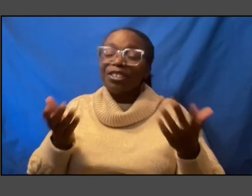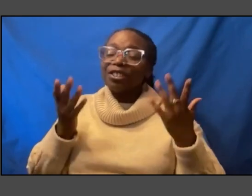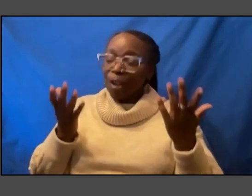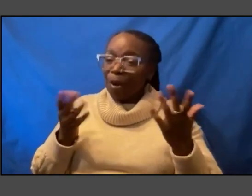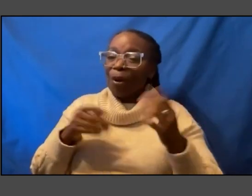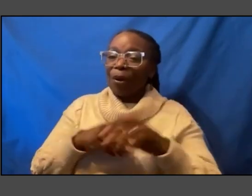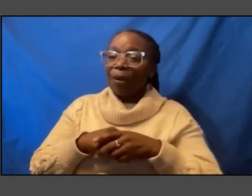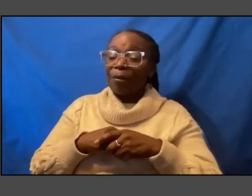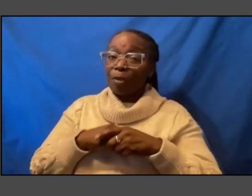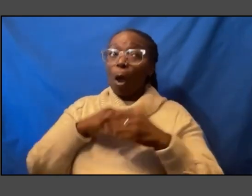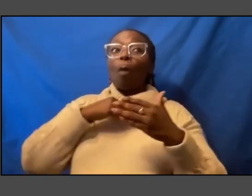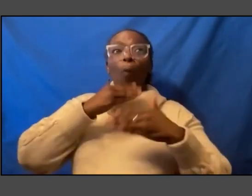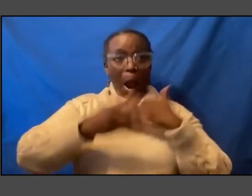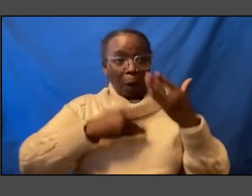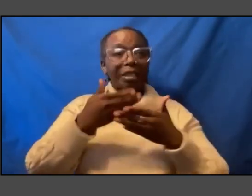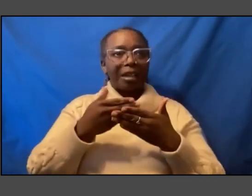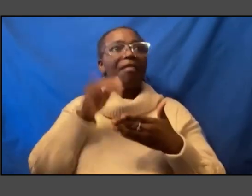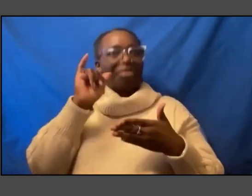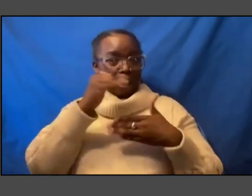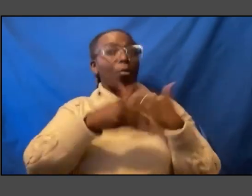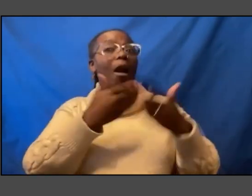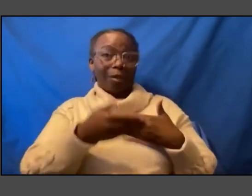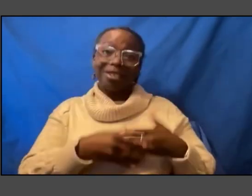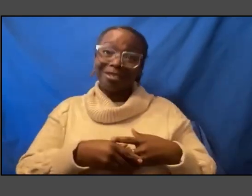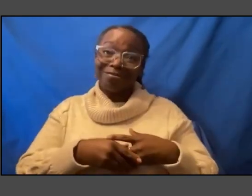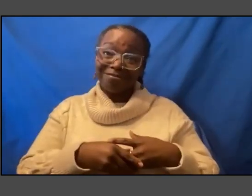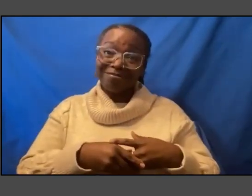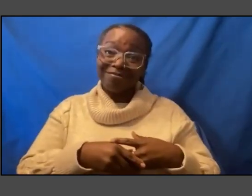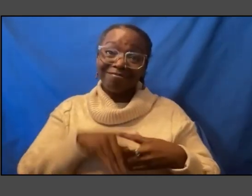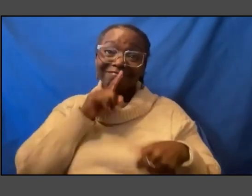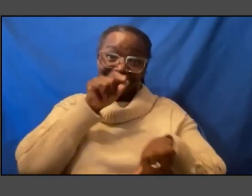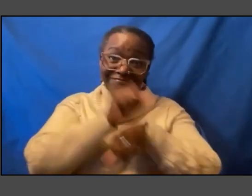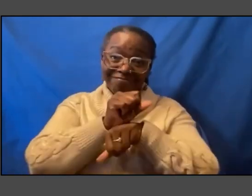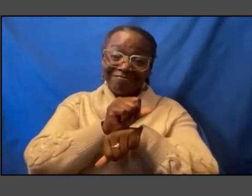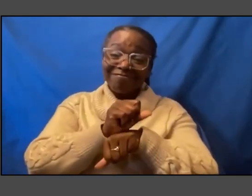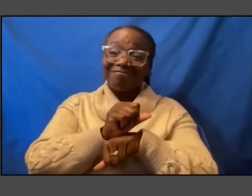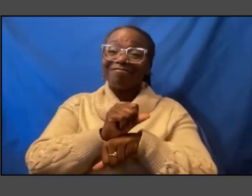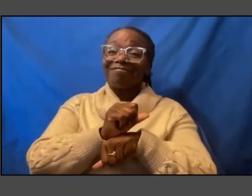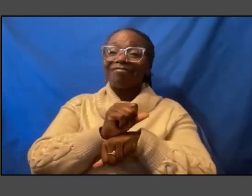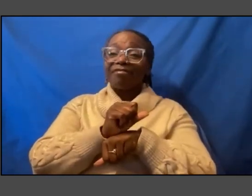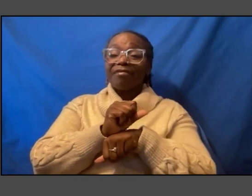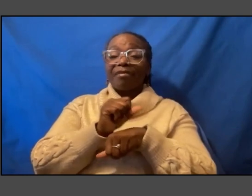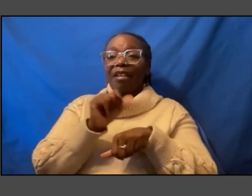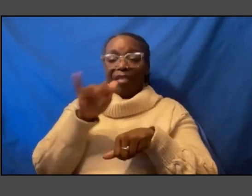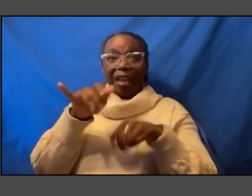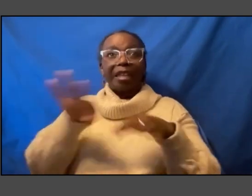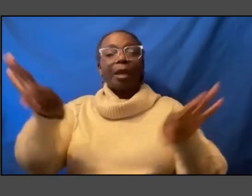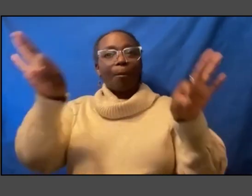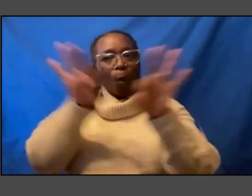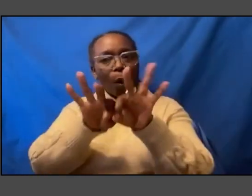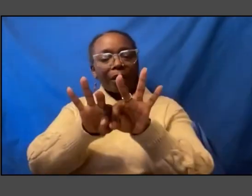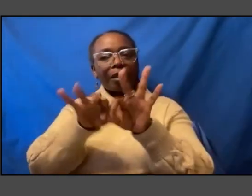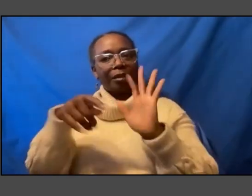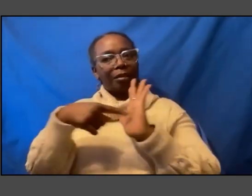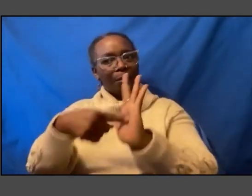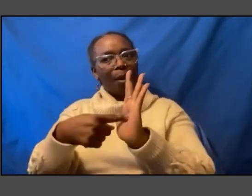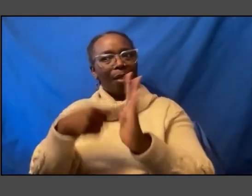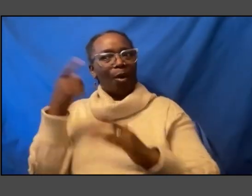that is progress right there you know that is progress in a way that is importantly symbolic because the buildings of the